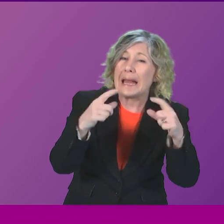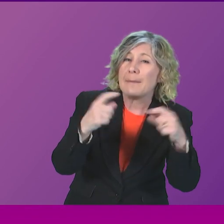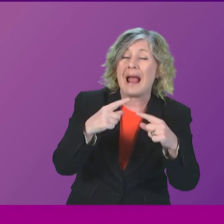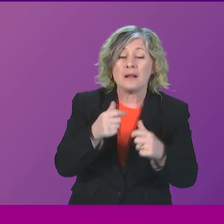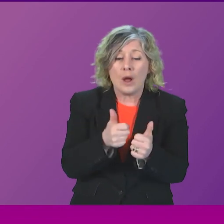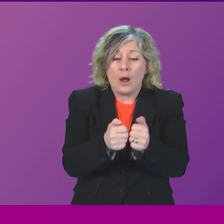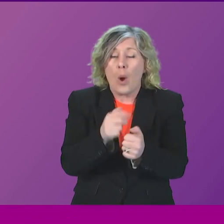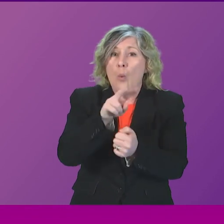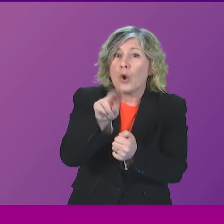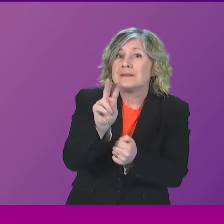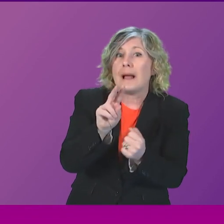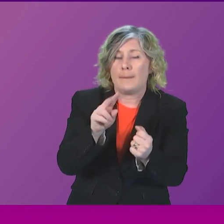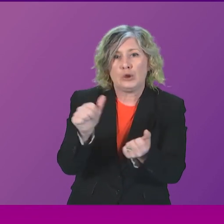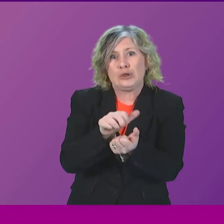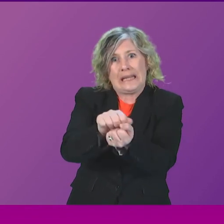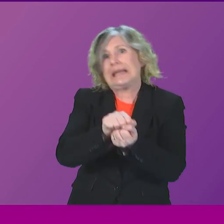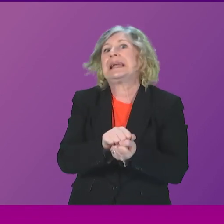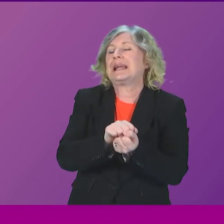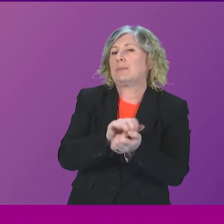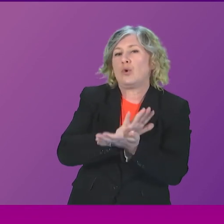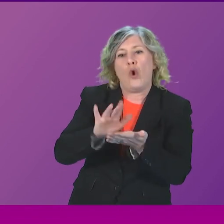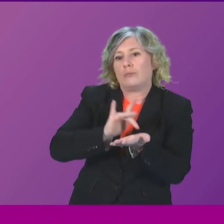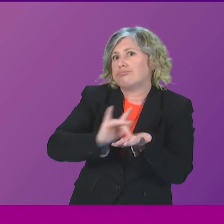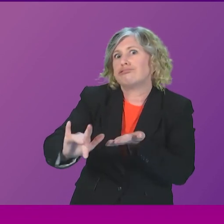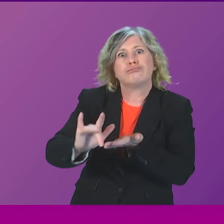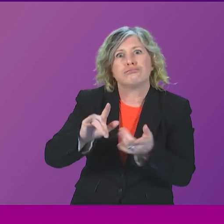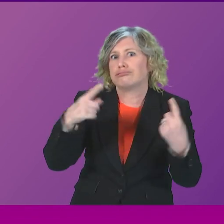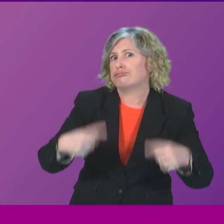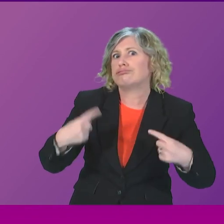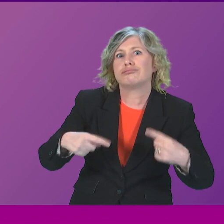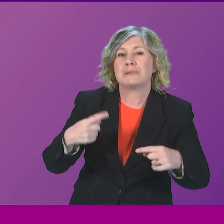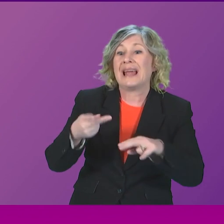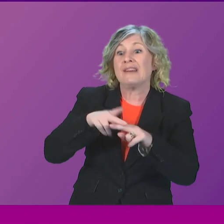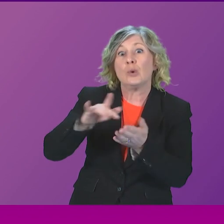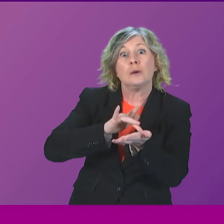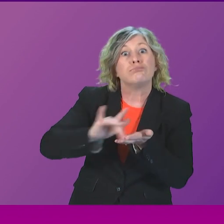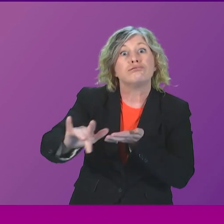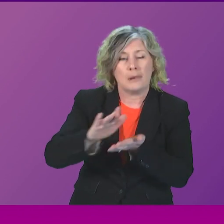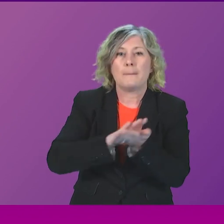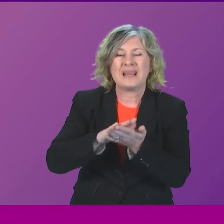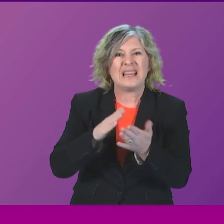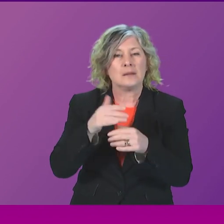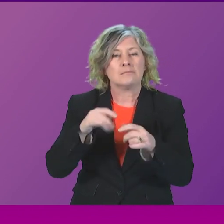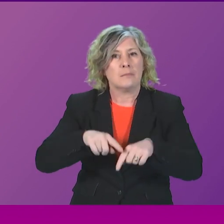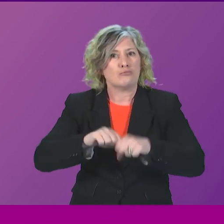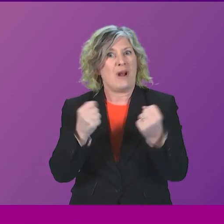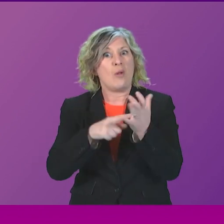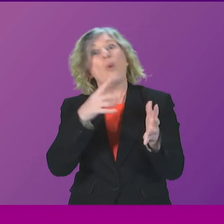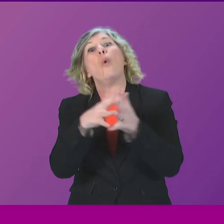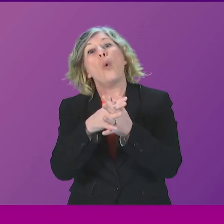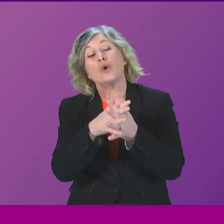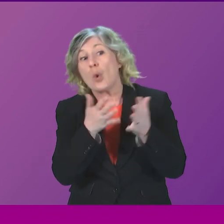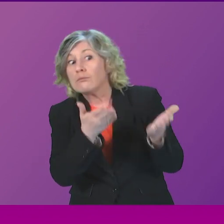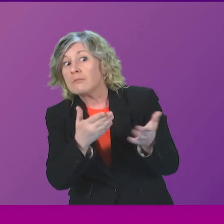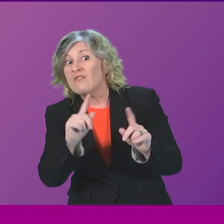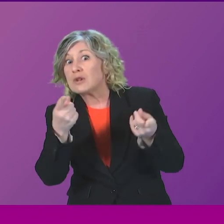WhatsApp messages, should be retained and that any destruction of these messages is a criminal offence. So can the First Minister confirm